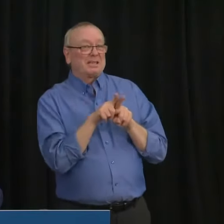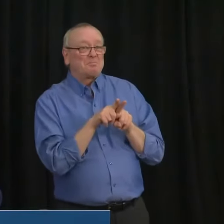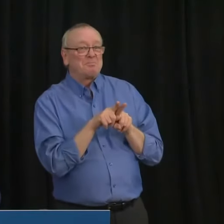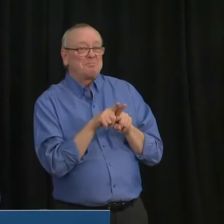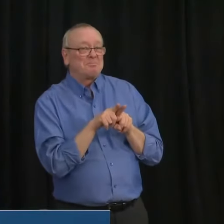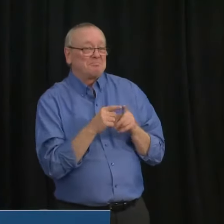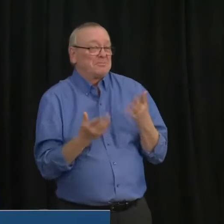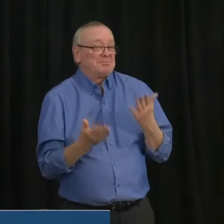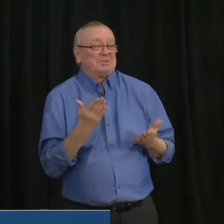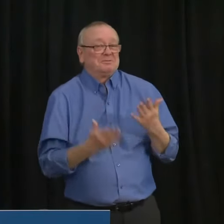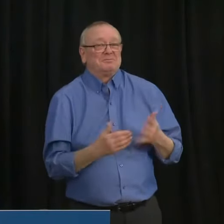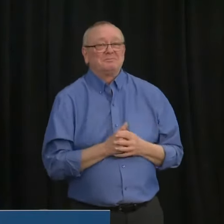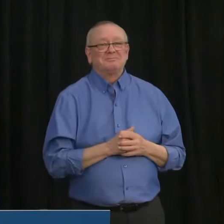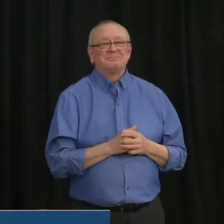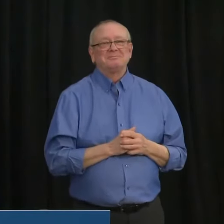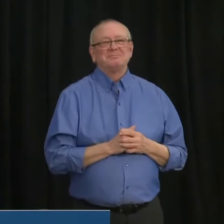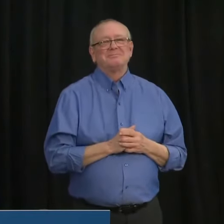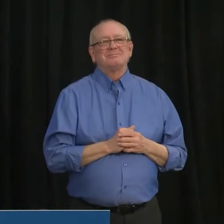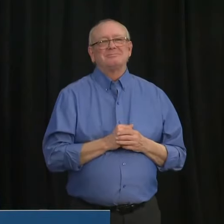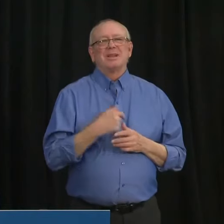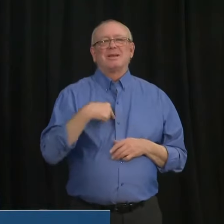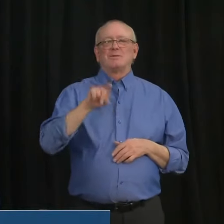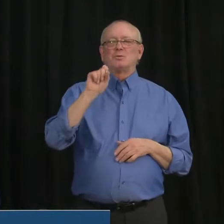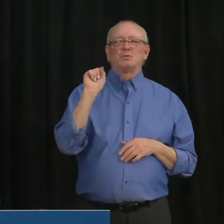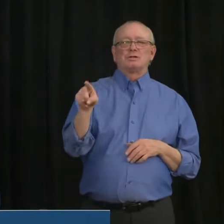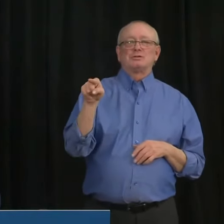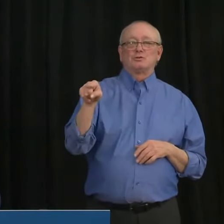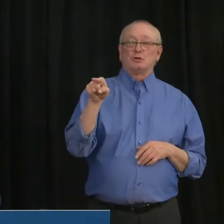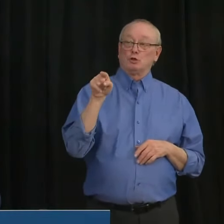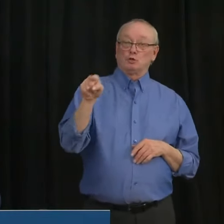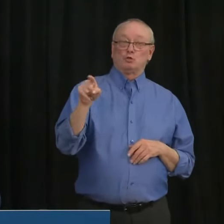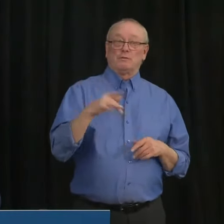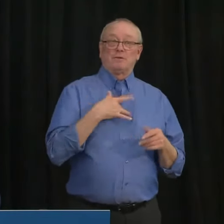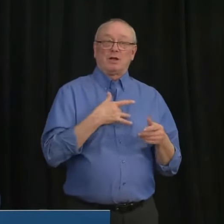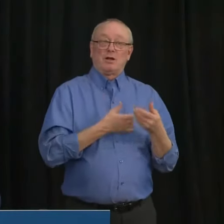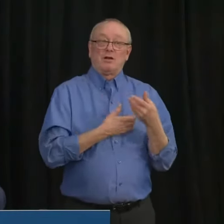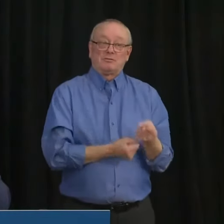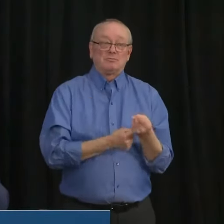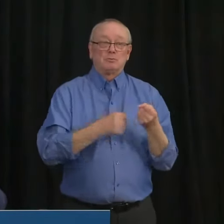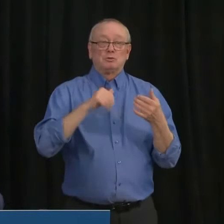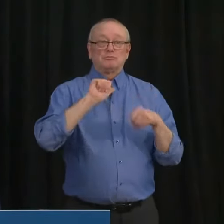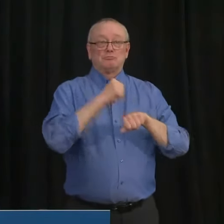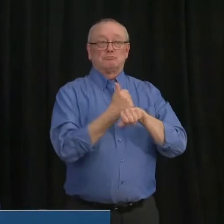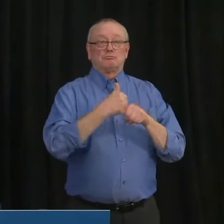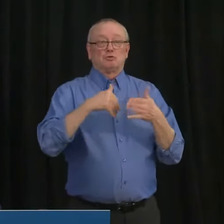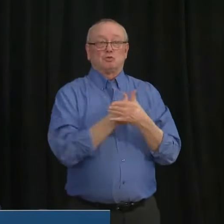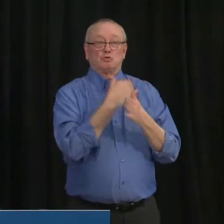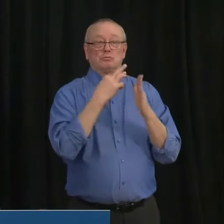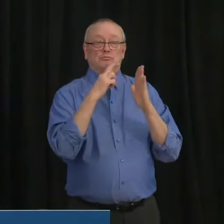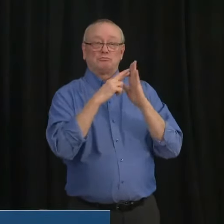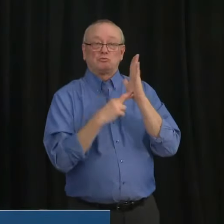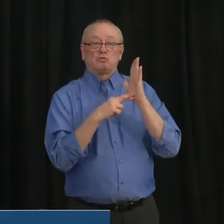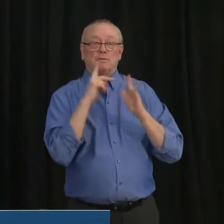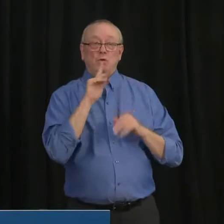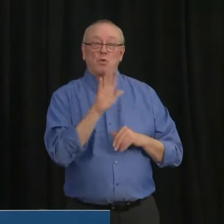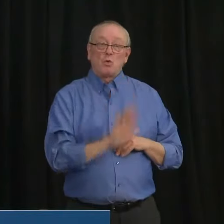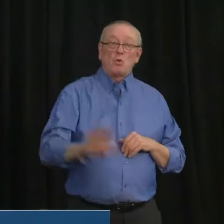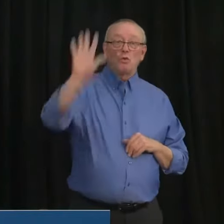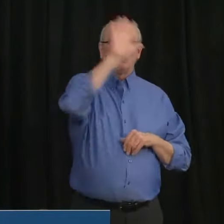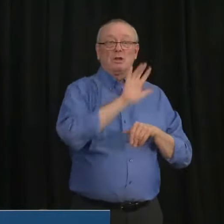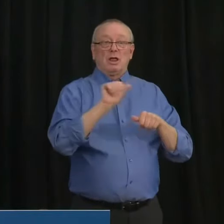stage that, uh, the measures that you're bringing in now, if the compliance is, is what it should be,